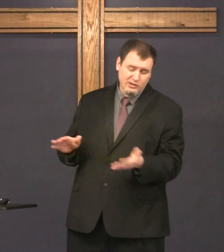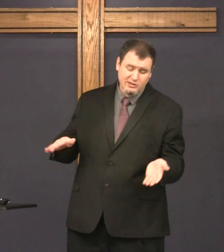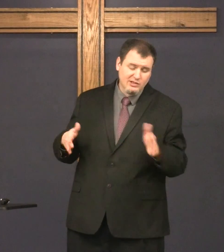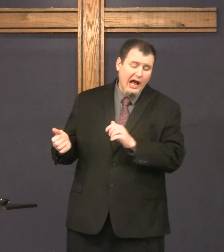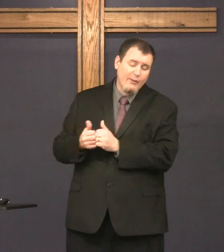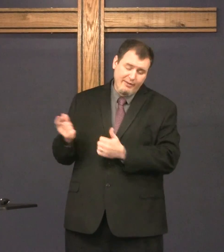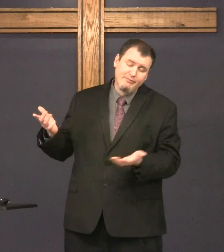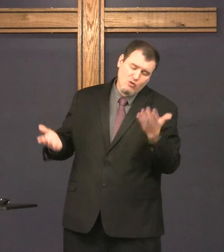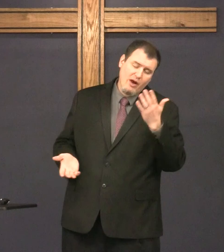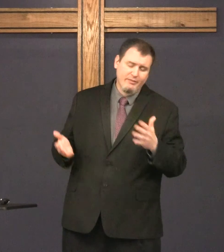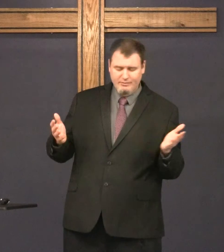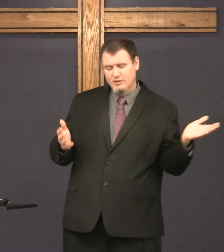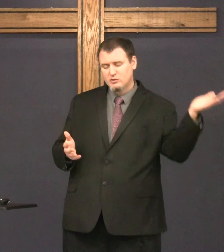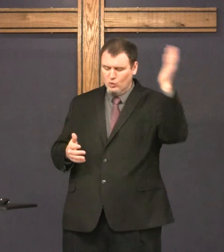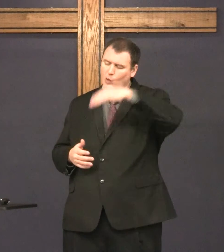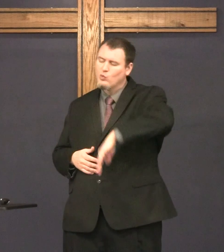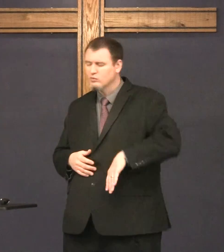As He said to the others,